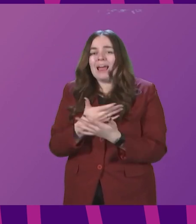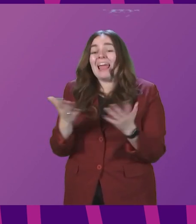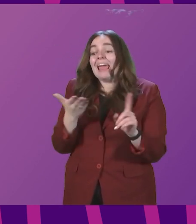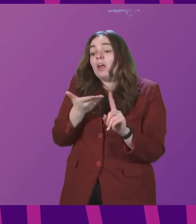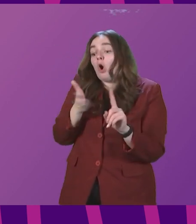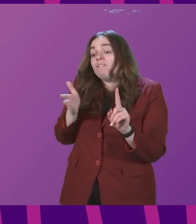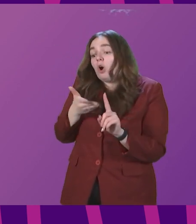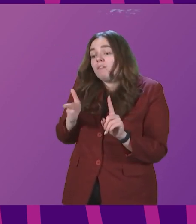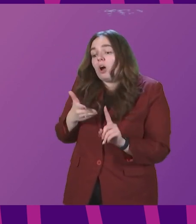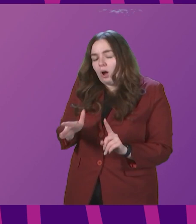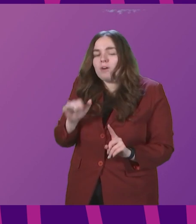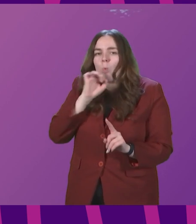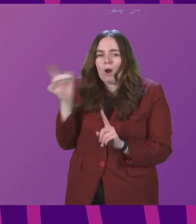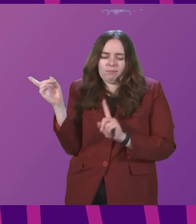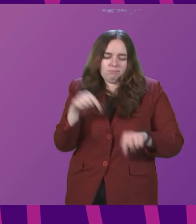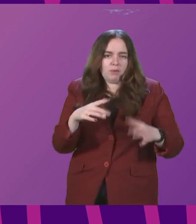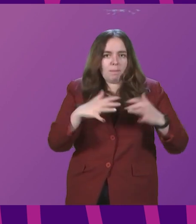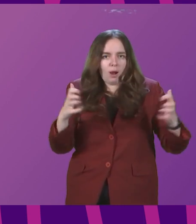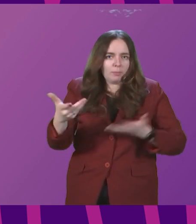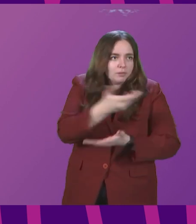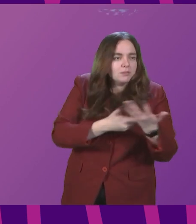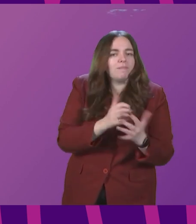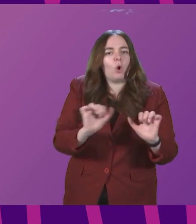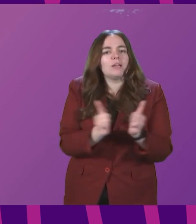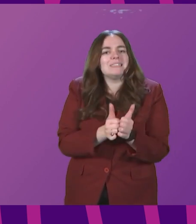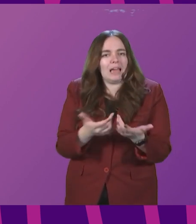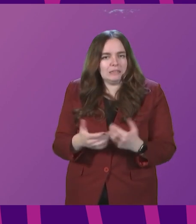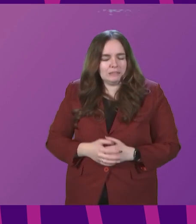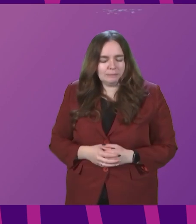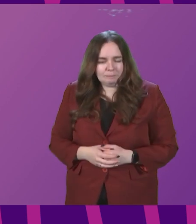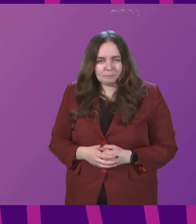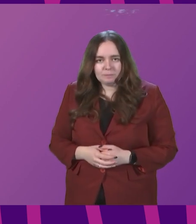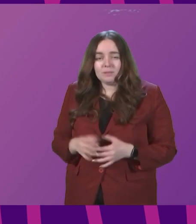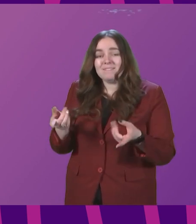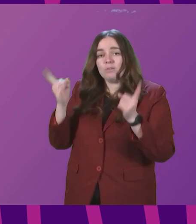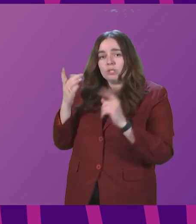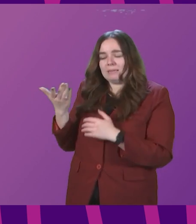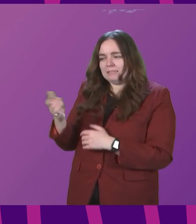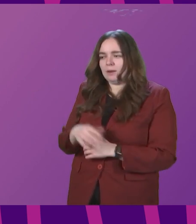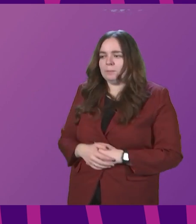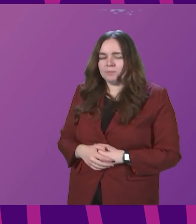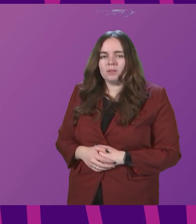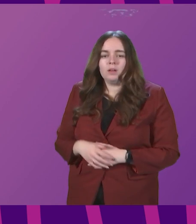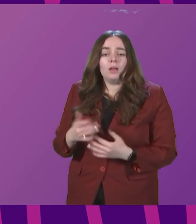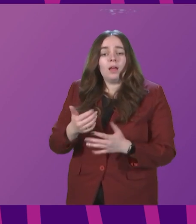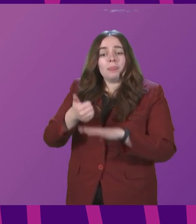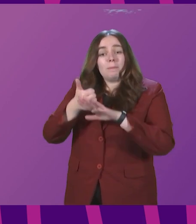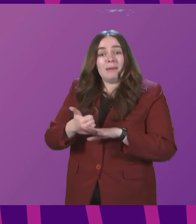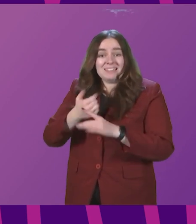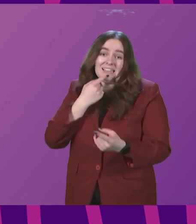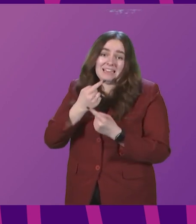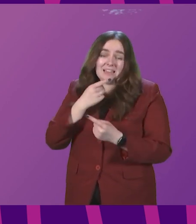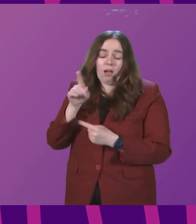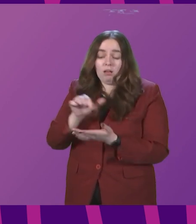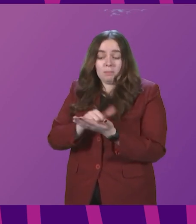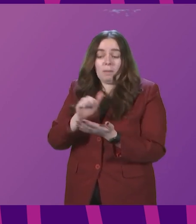framework will also come to Parliament for consent? First Minister. Firstly, the data, the basic data is published